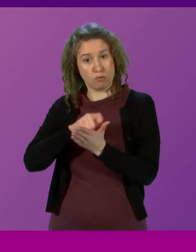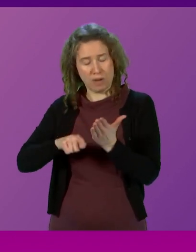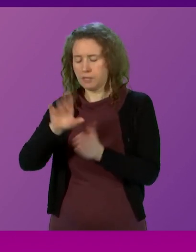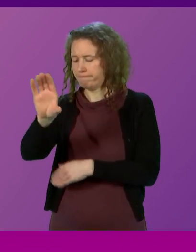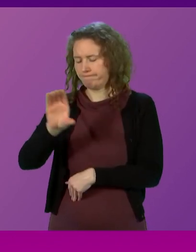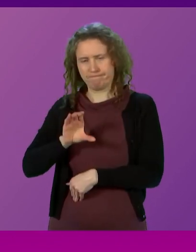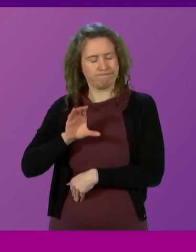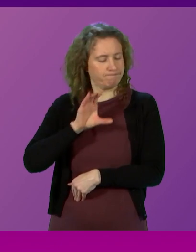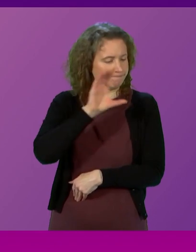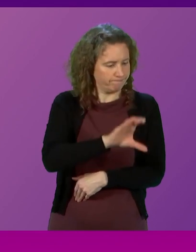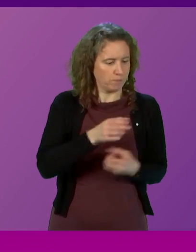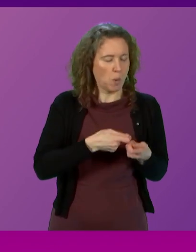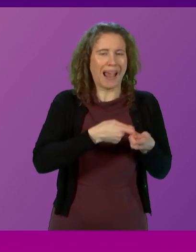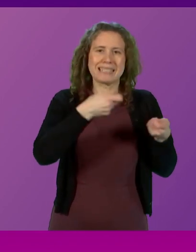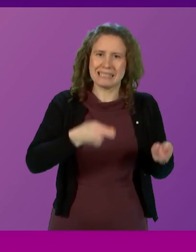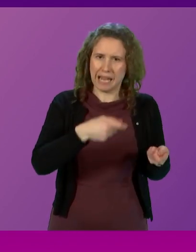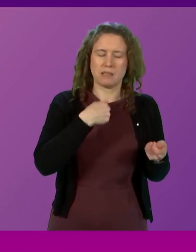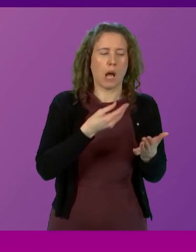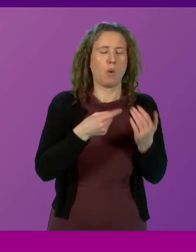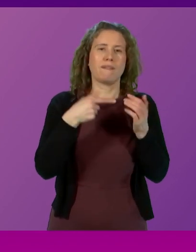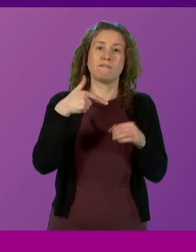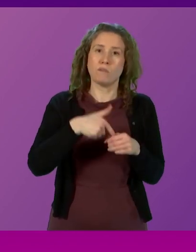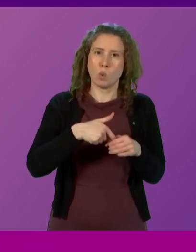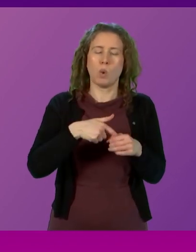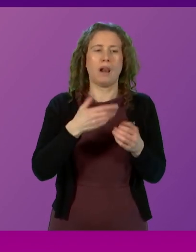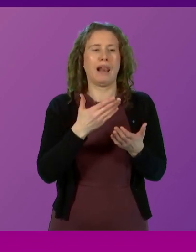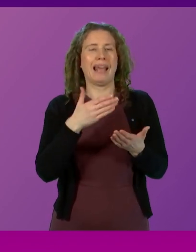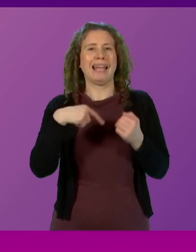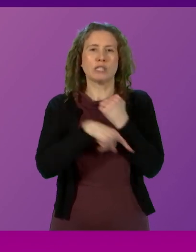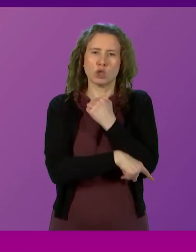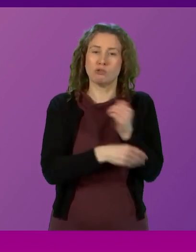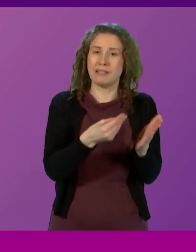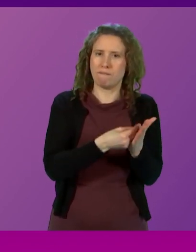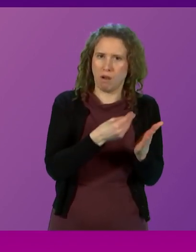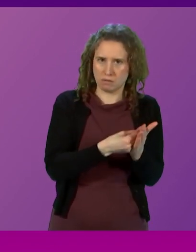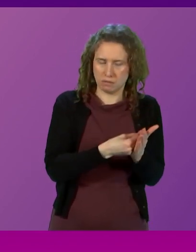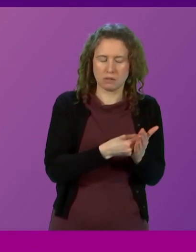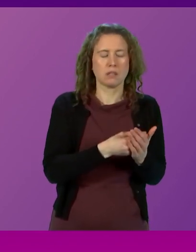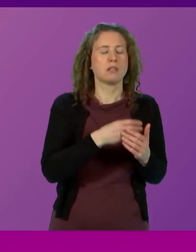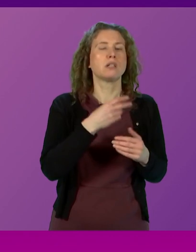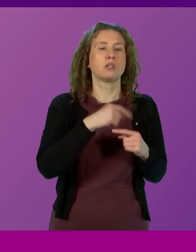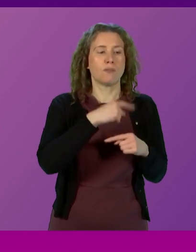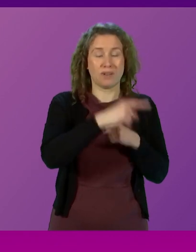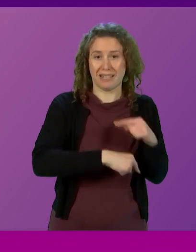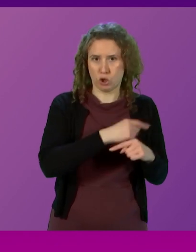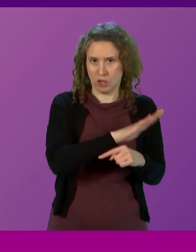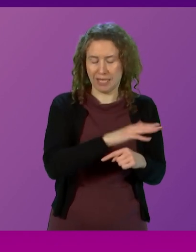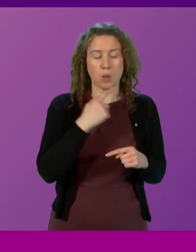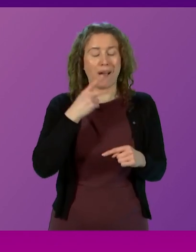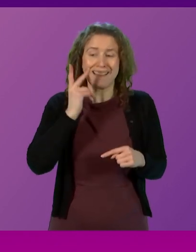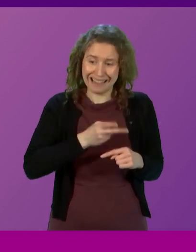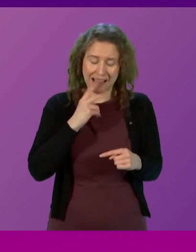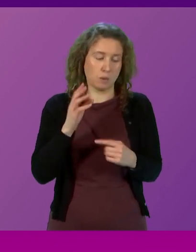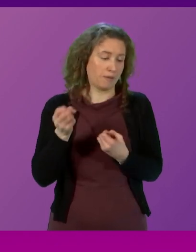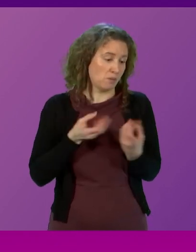provision to extend our fuel insecurity fund into next year, a further £20 million to address yet another